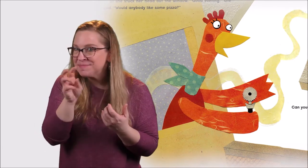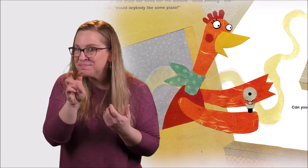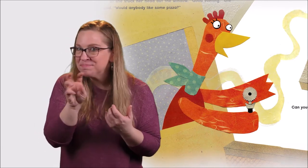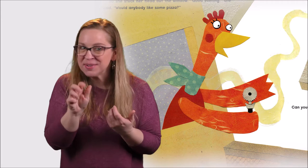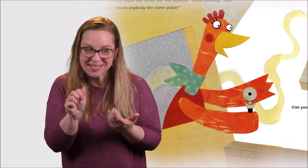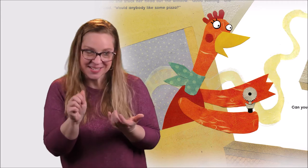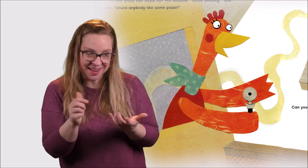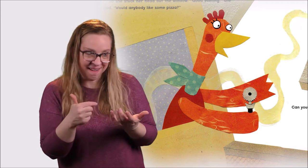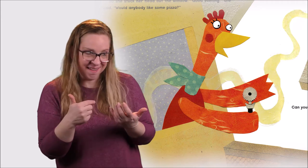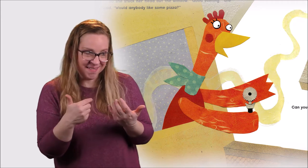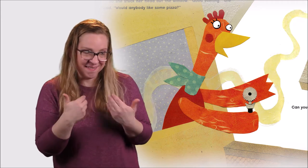like some pizza?